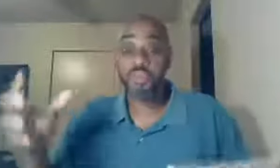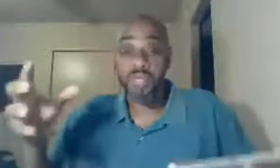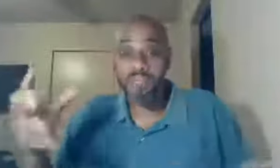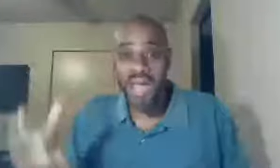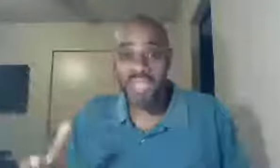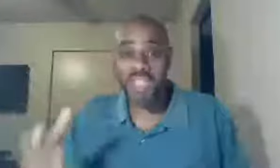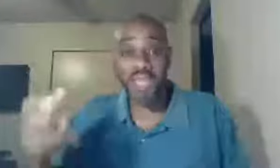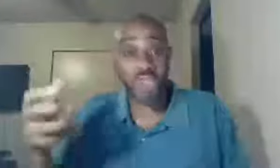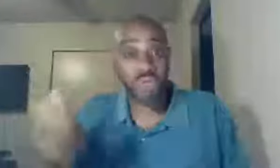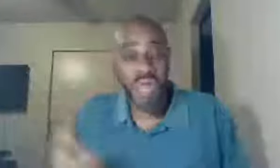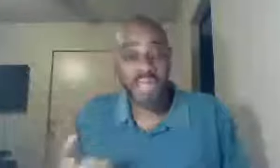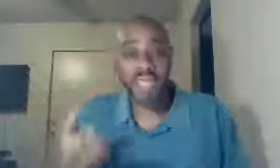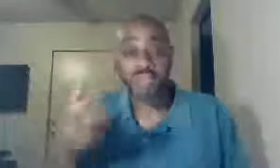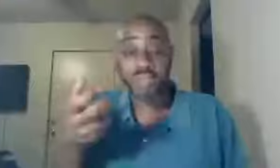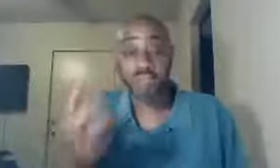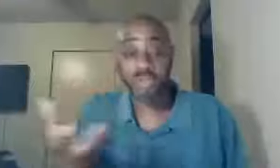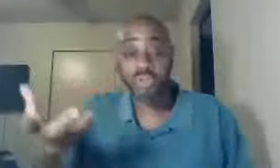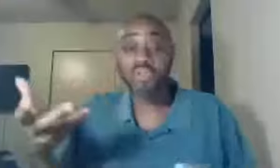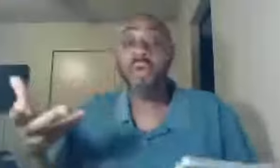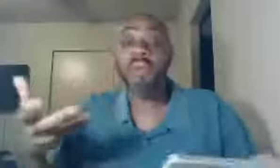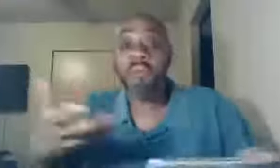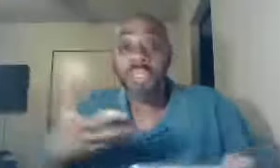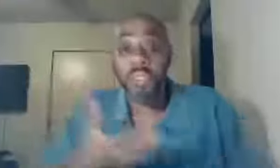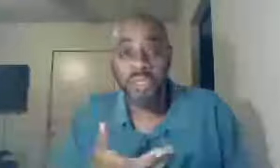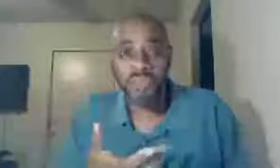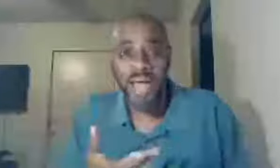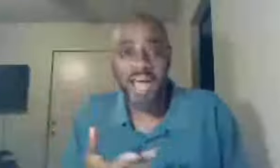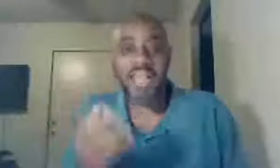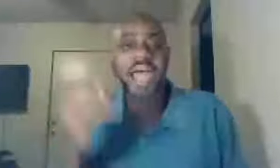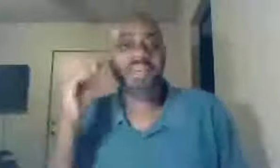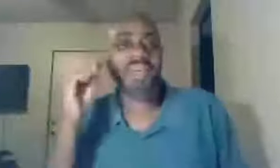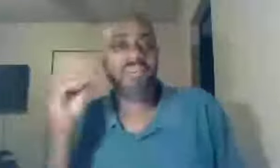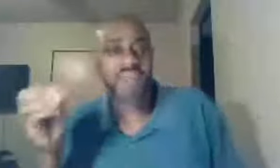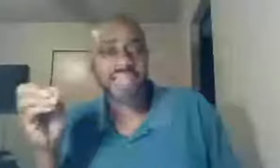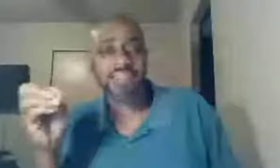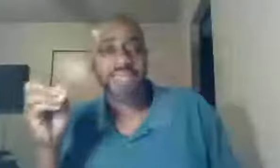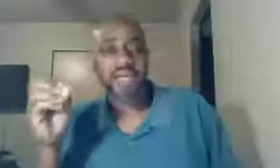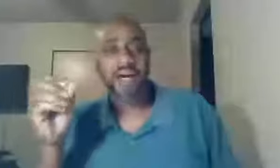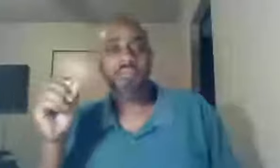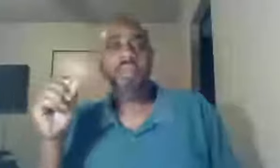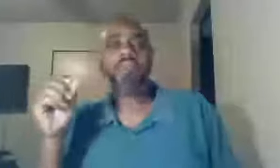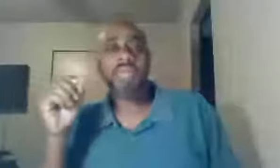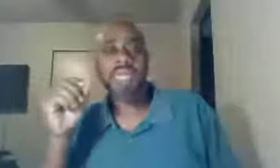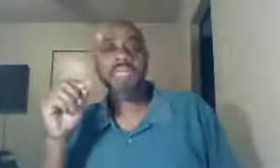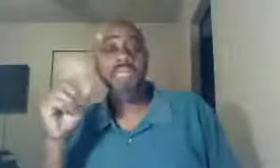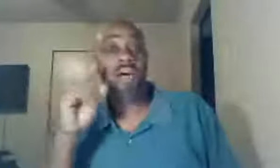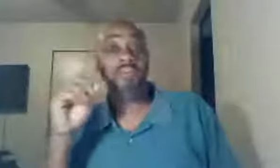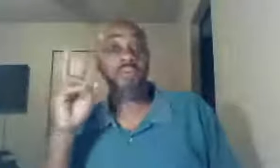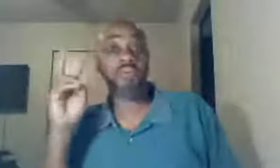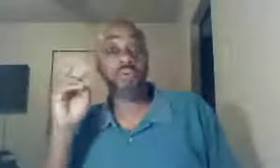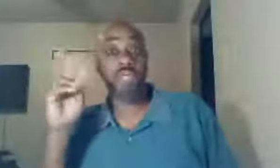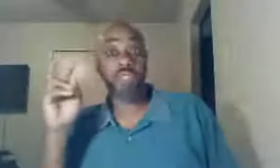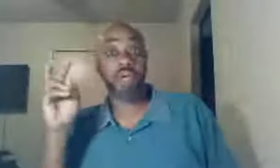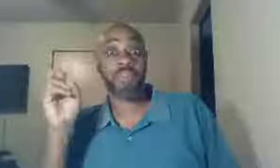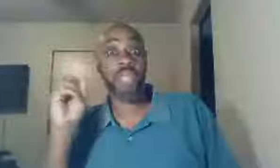admonish, and correct, and rebuke, so that we would be unified, have in fact become, means of, through interpretation,